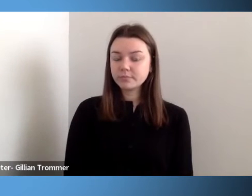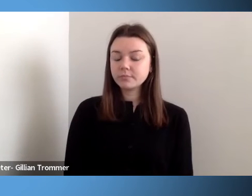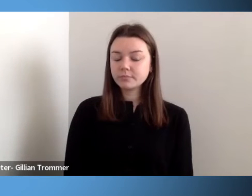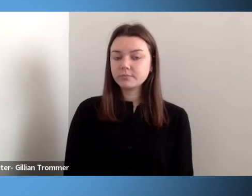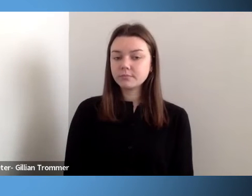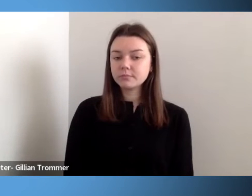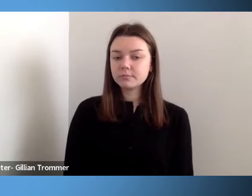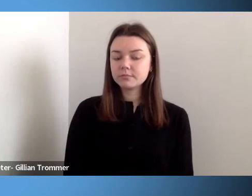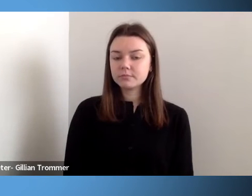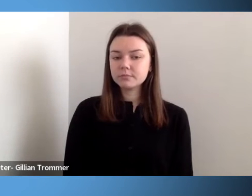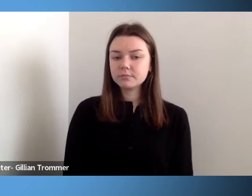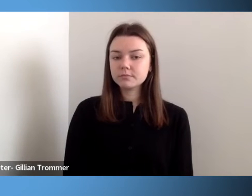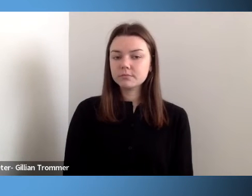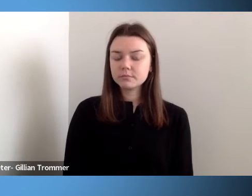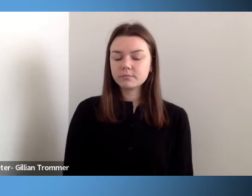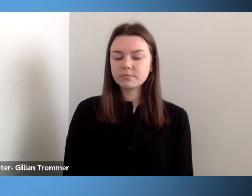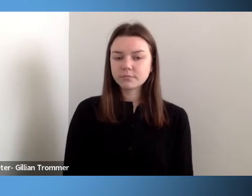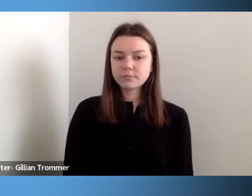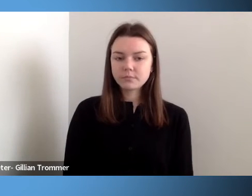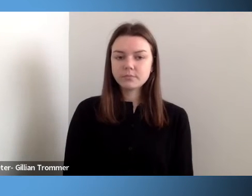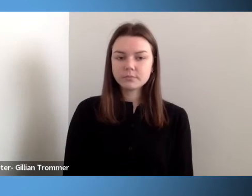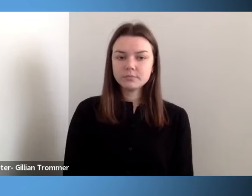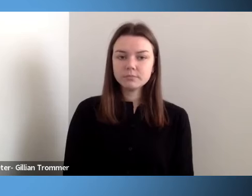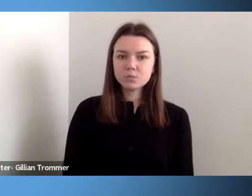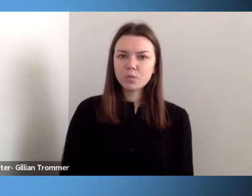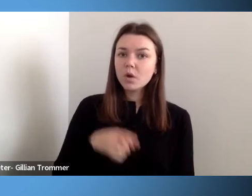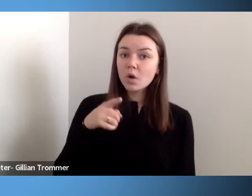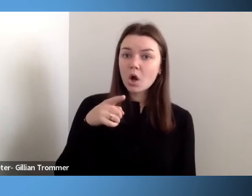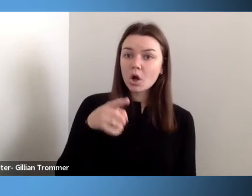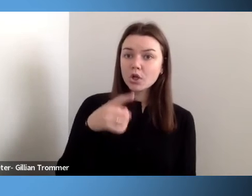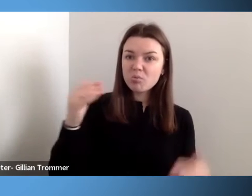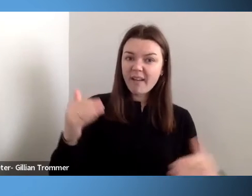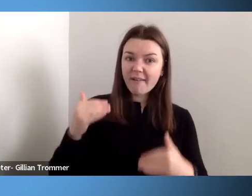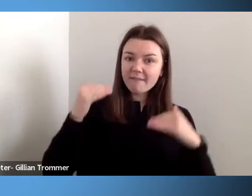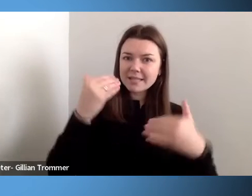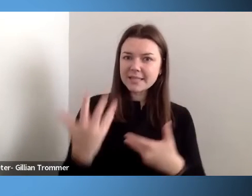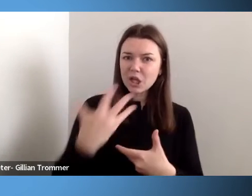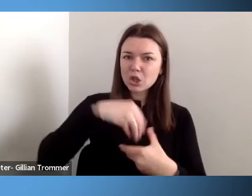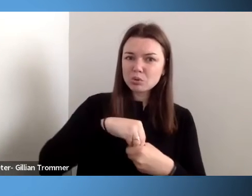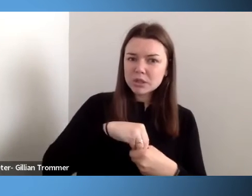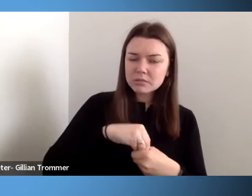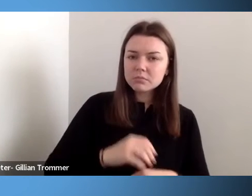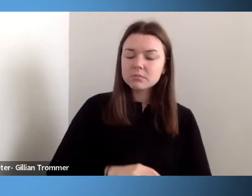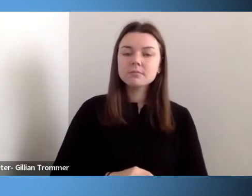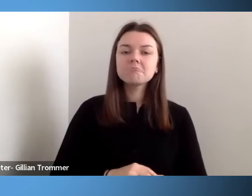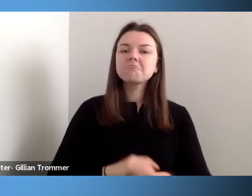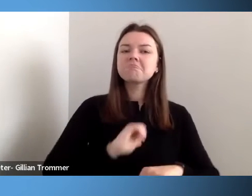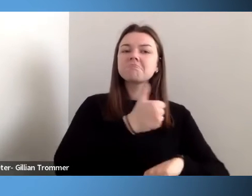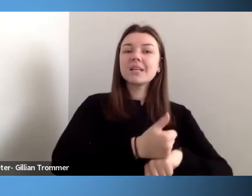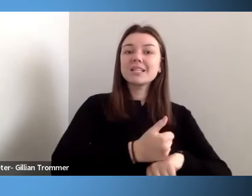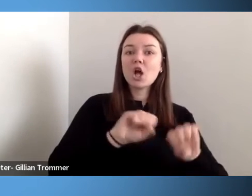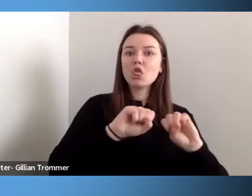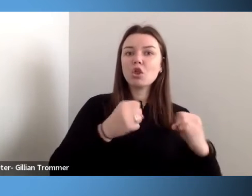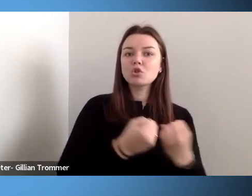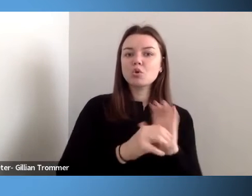Are you advancing inclusion as defined by the social model of inclusion rather